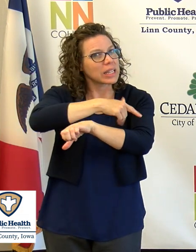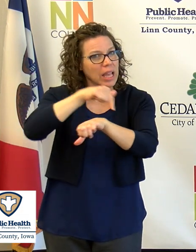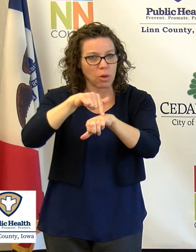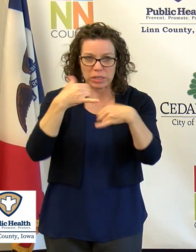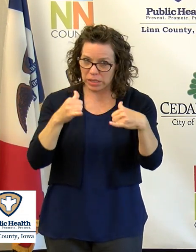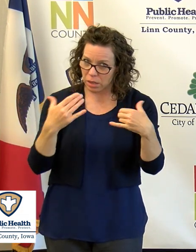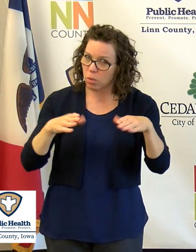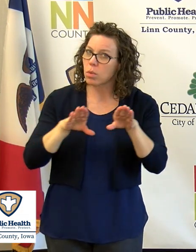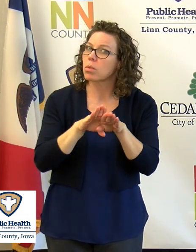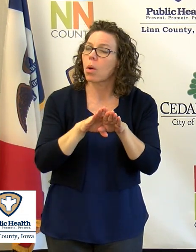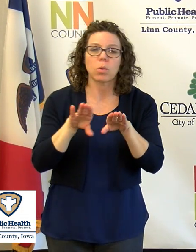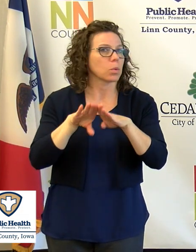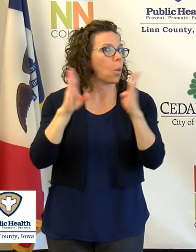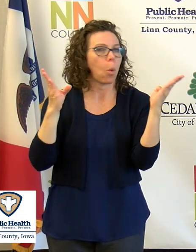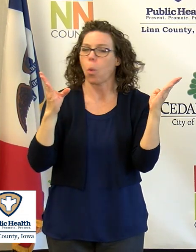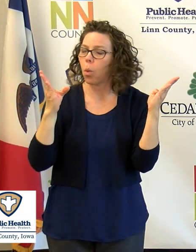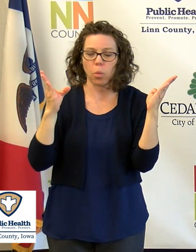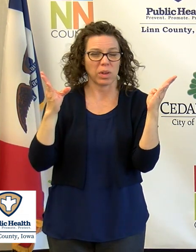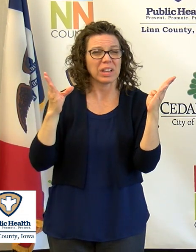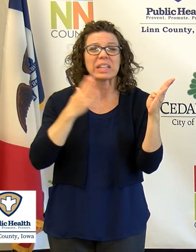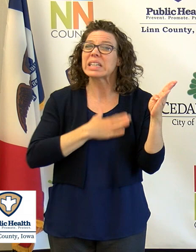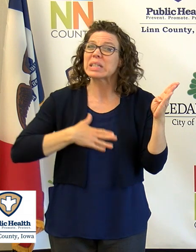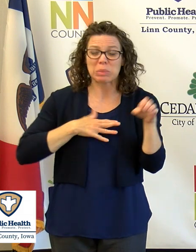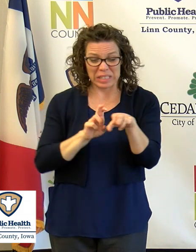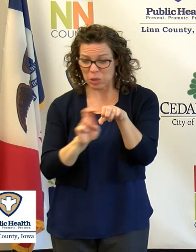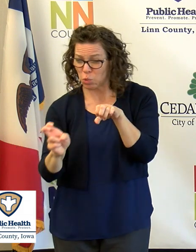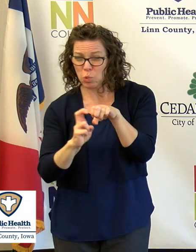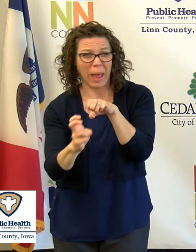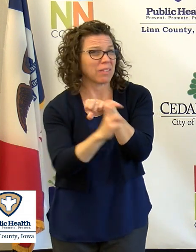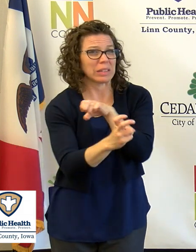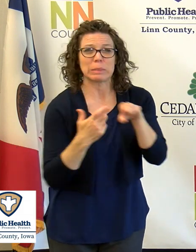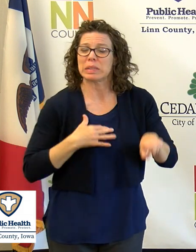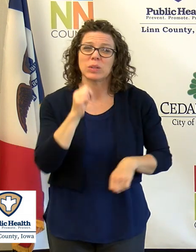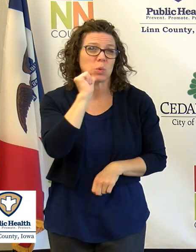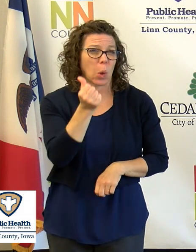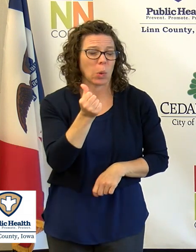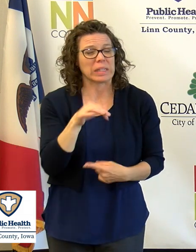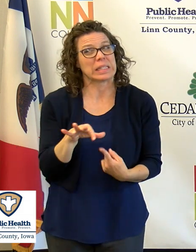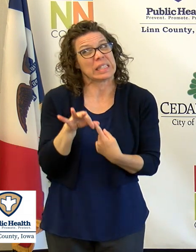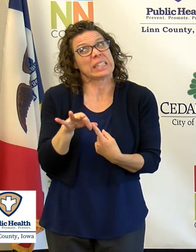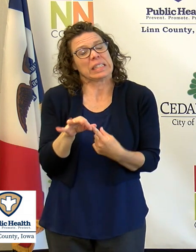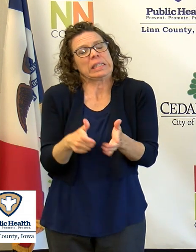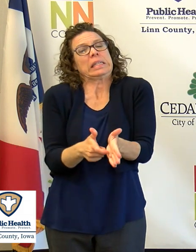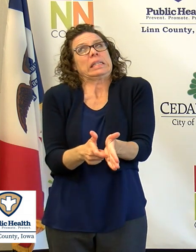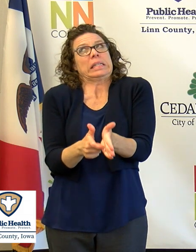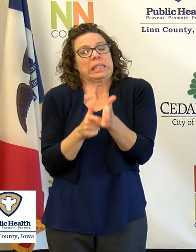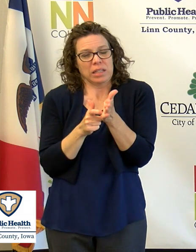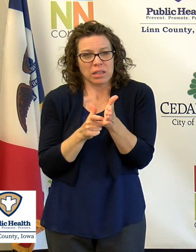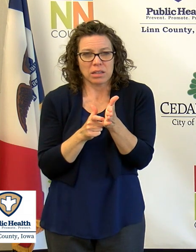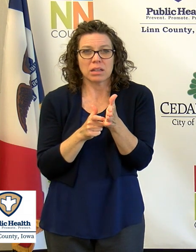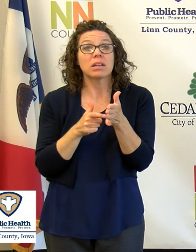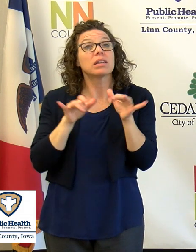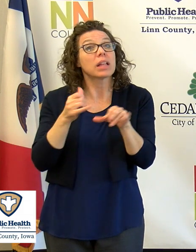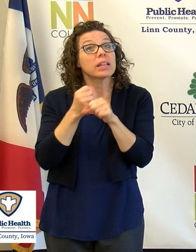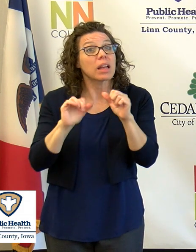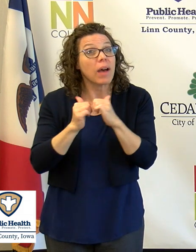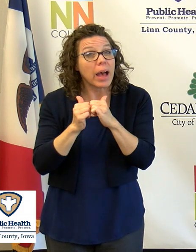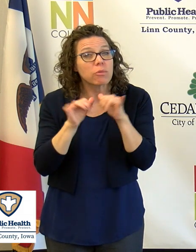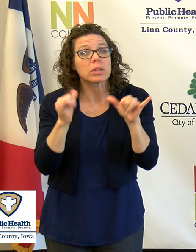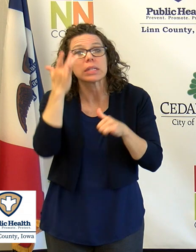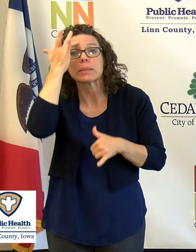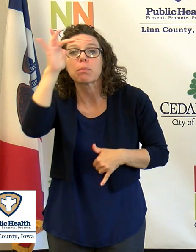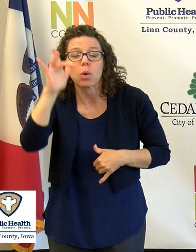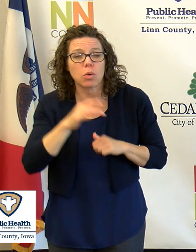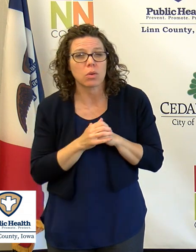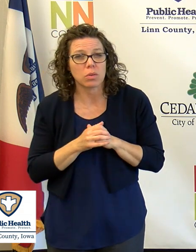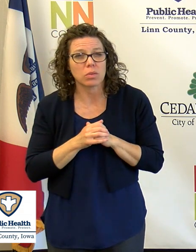other counties unless you absolutely must. Stay safe by staying smart. We all want to do the things that are important